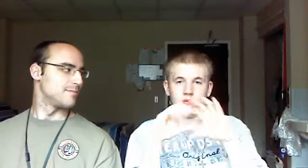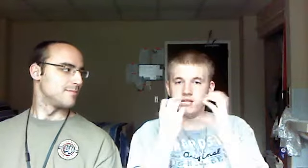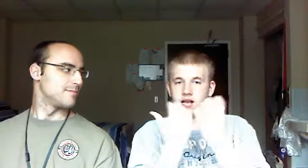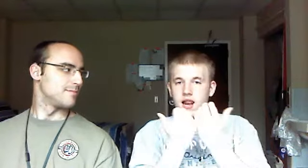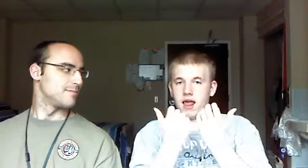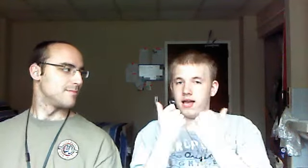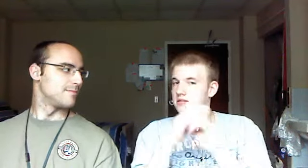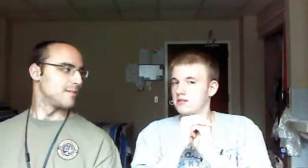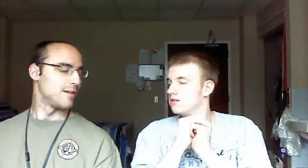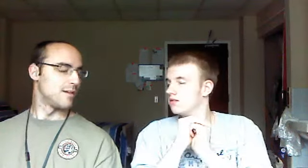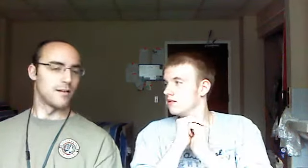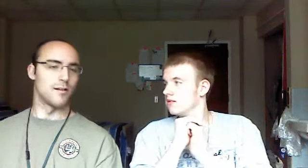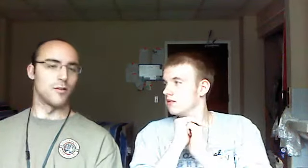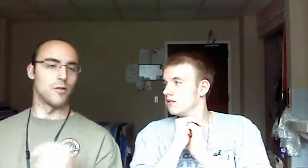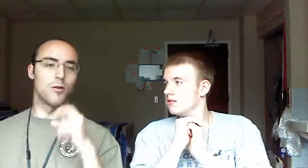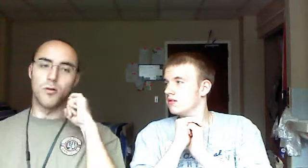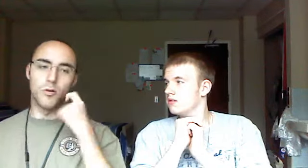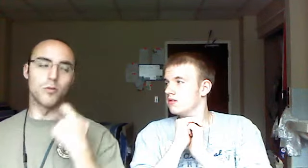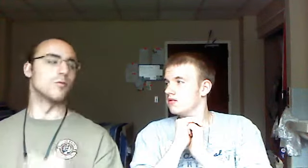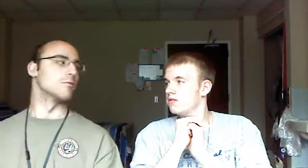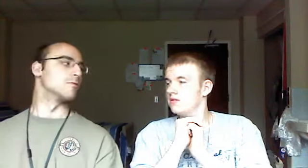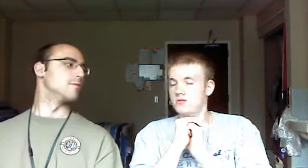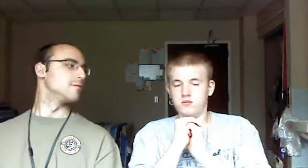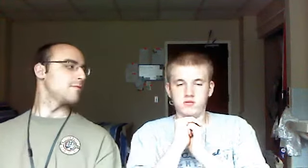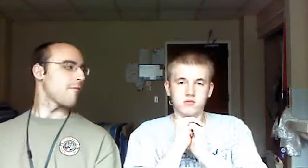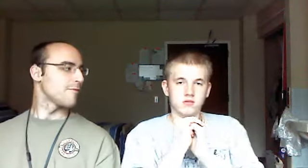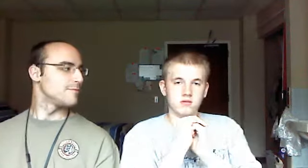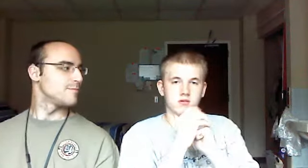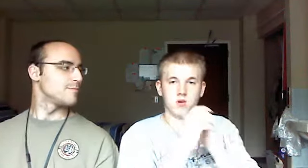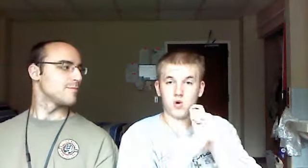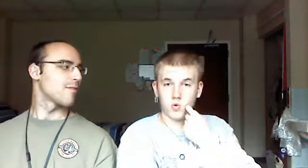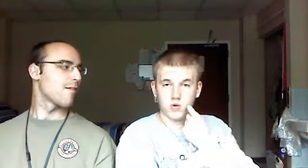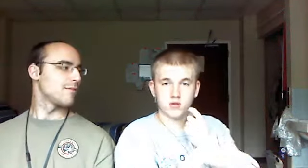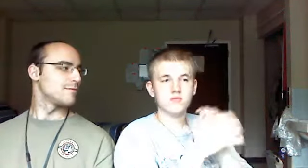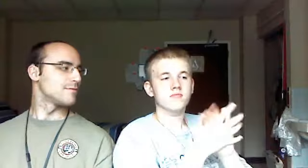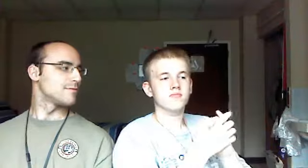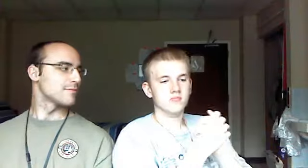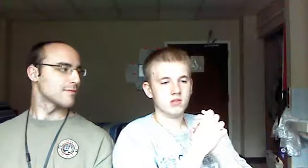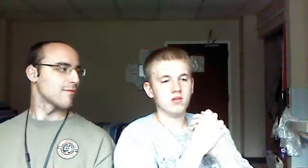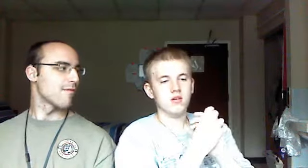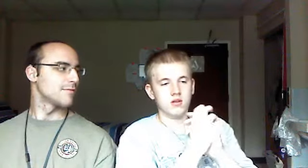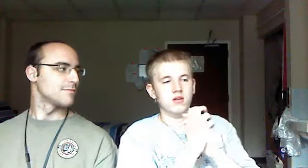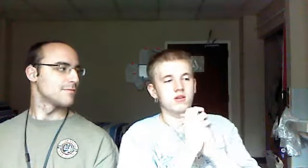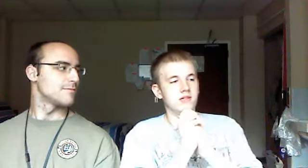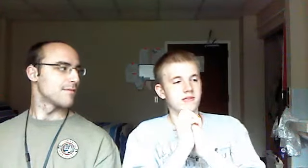How would the class? Cool. Cool. Um.